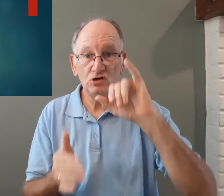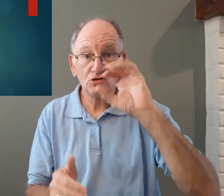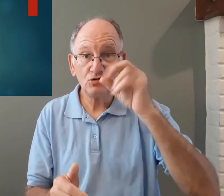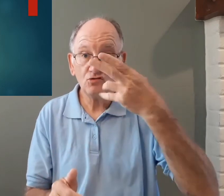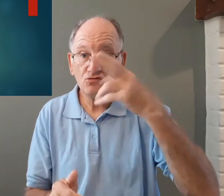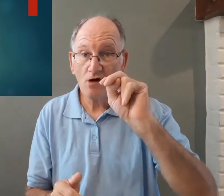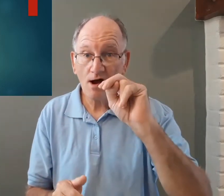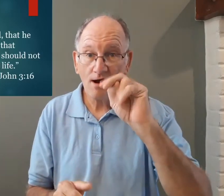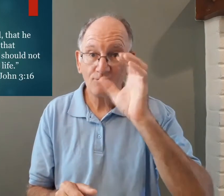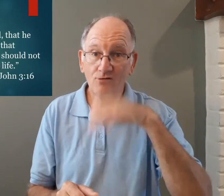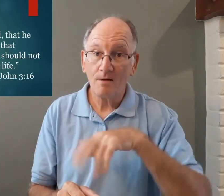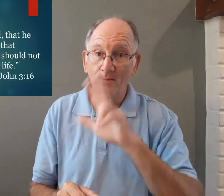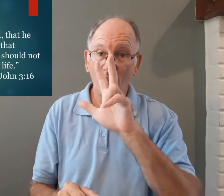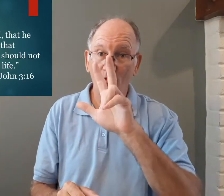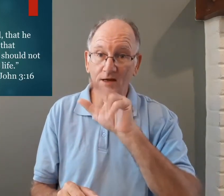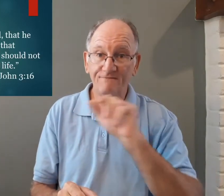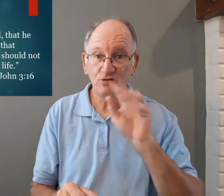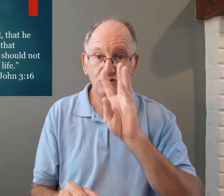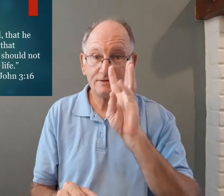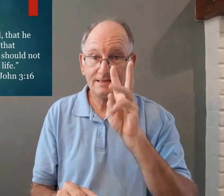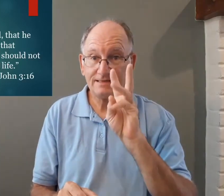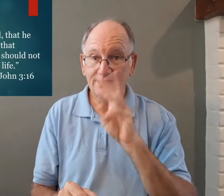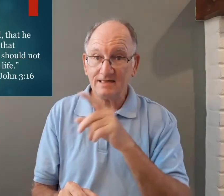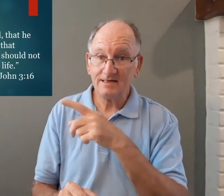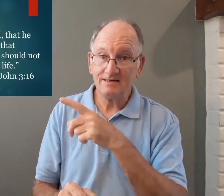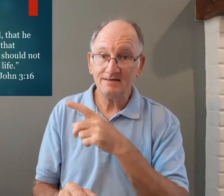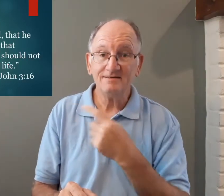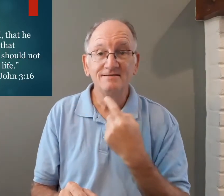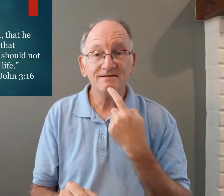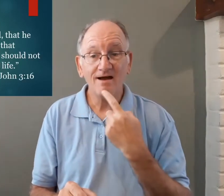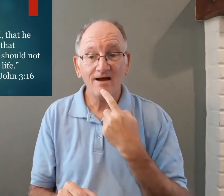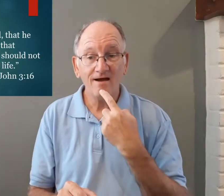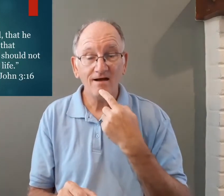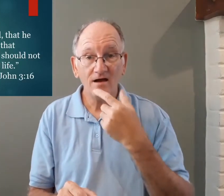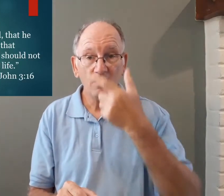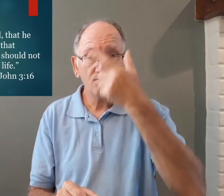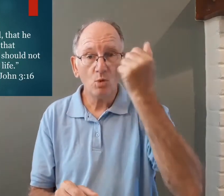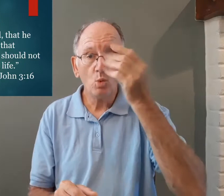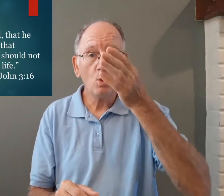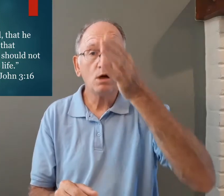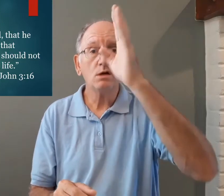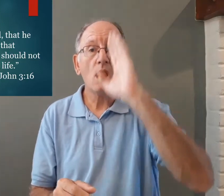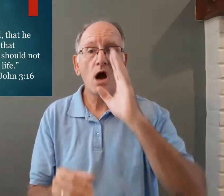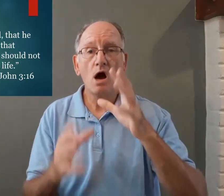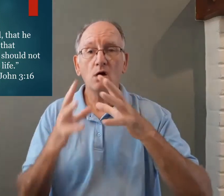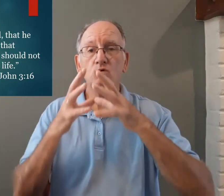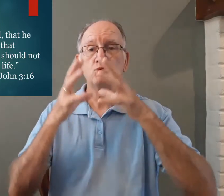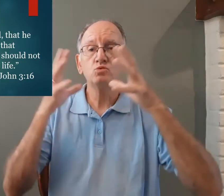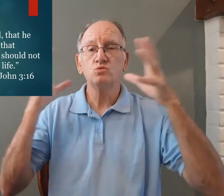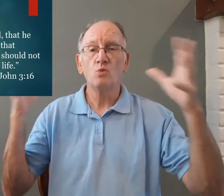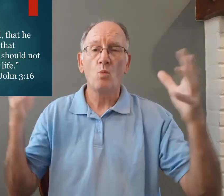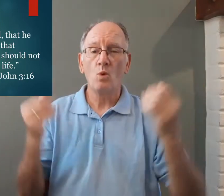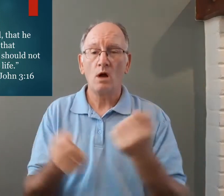there's a famous verse John chapter 3 verse 16 that says for God so loved the world